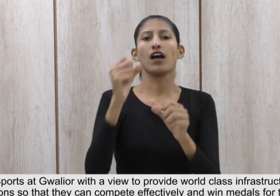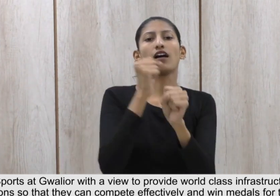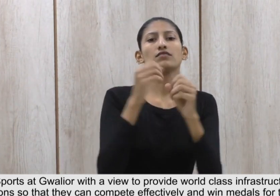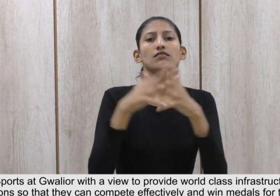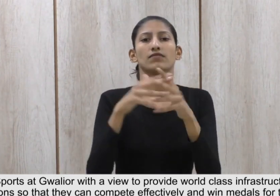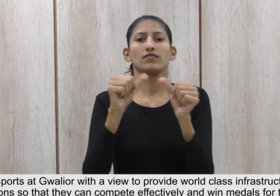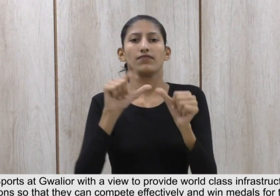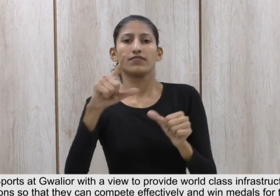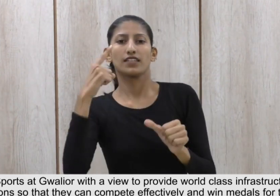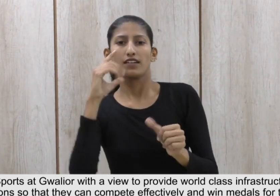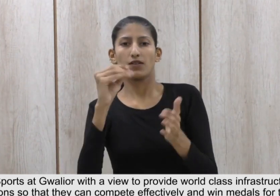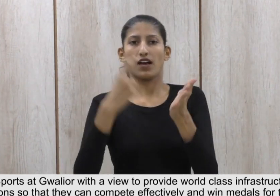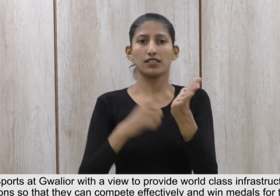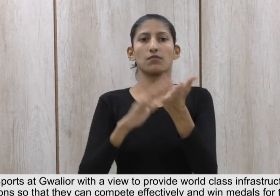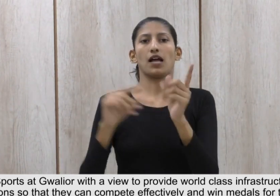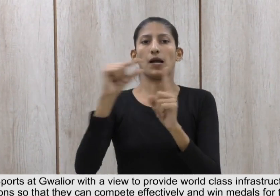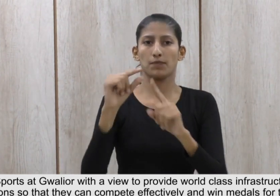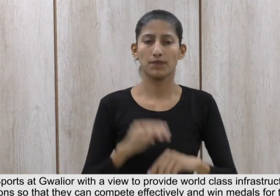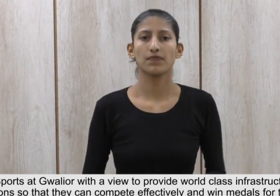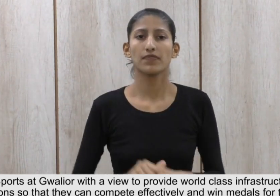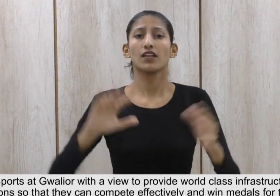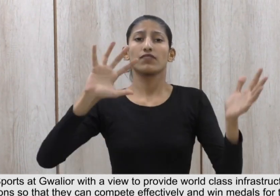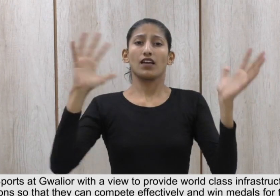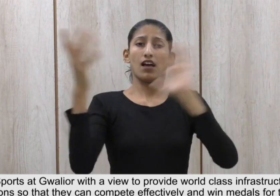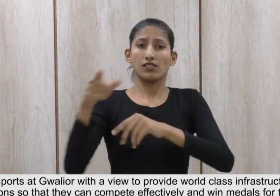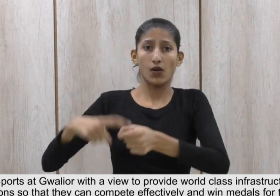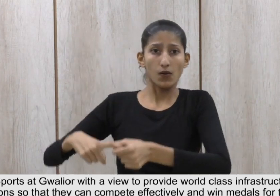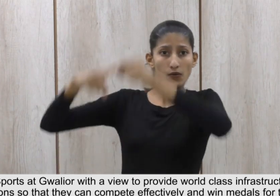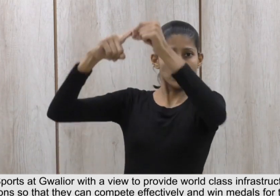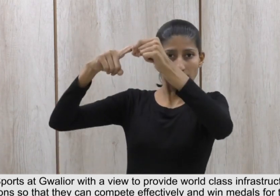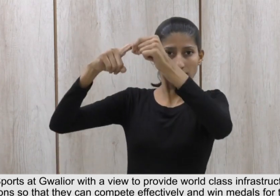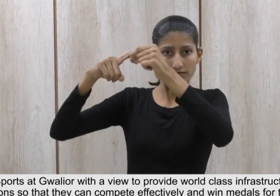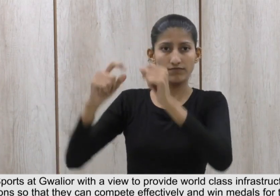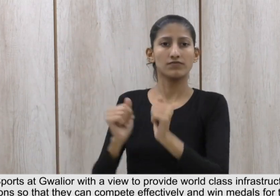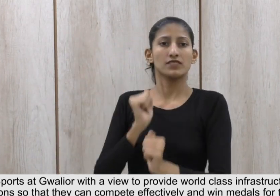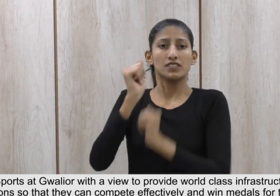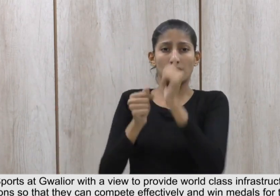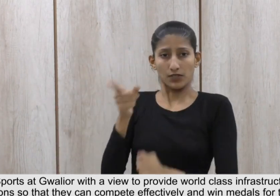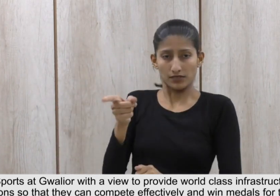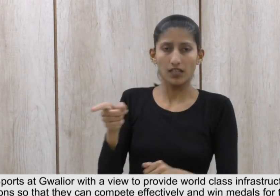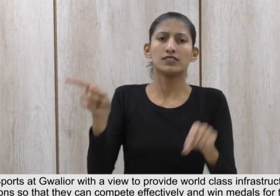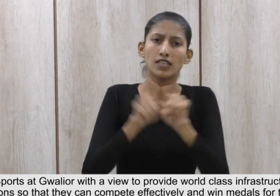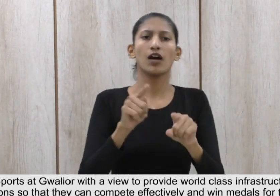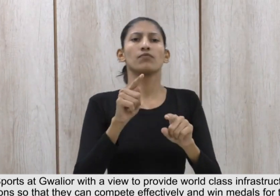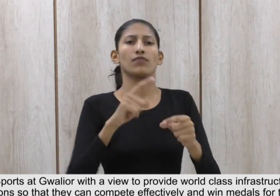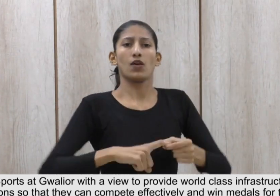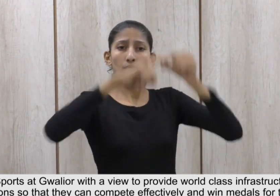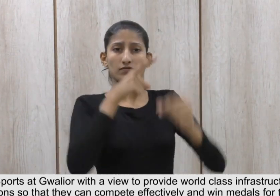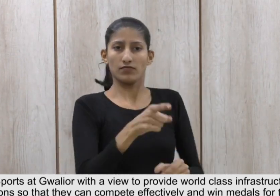so that they can compete effectively and win medals